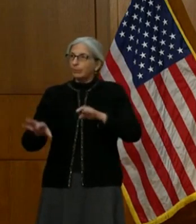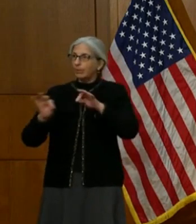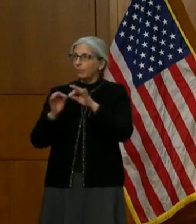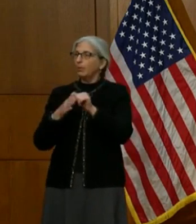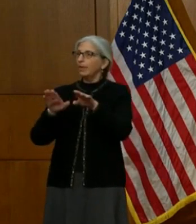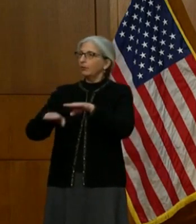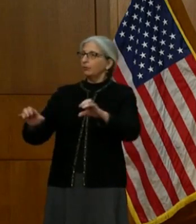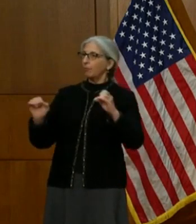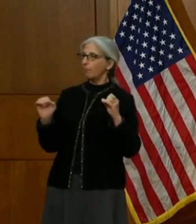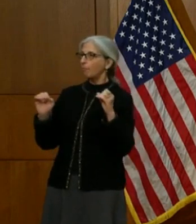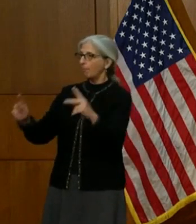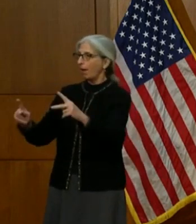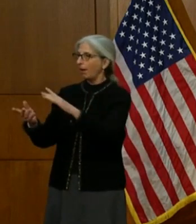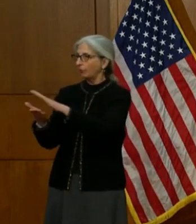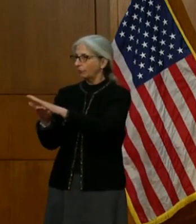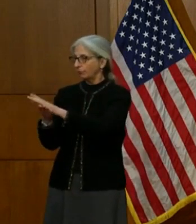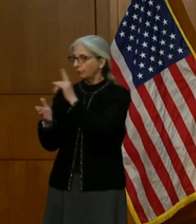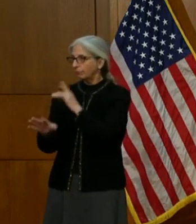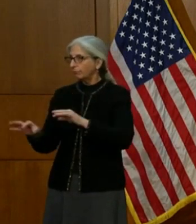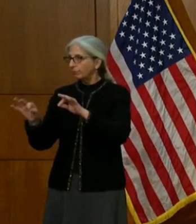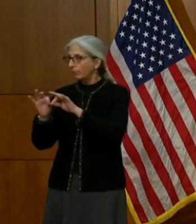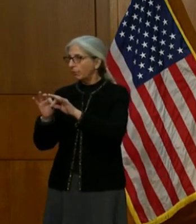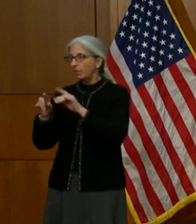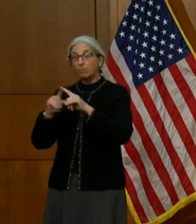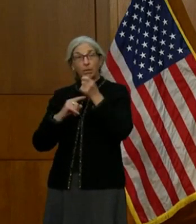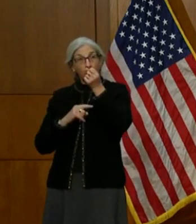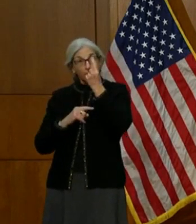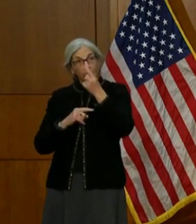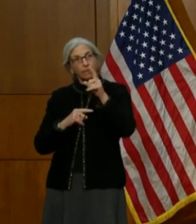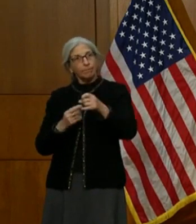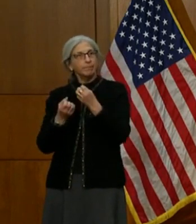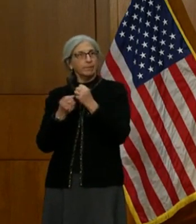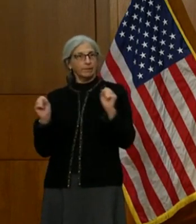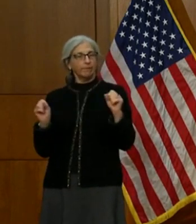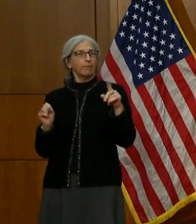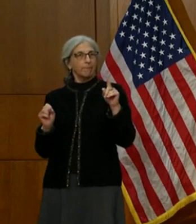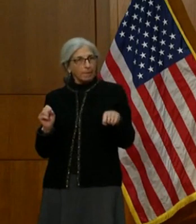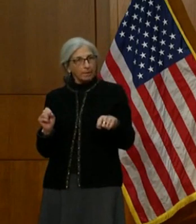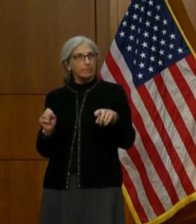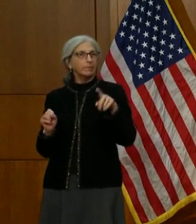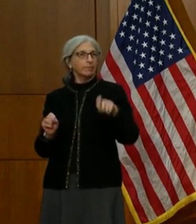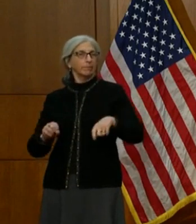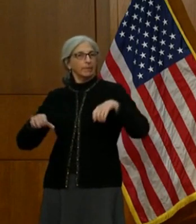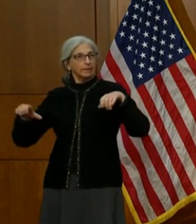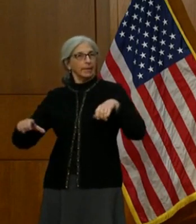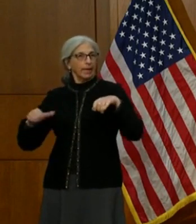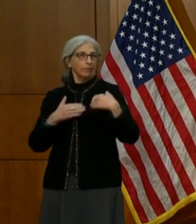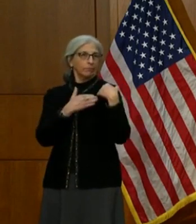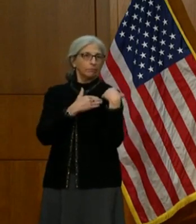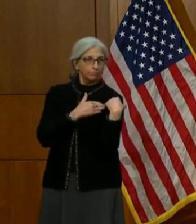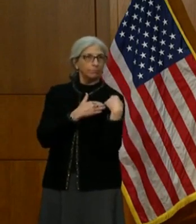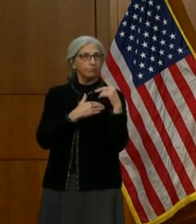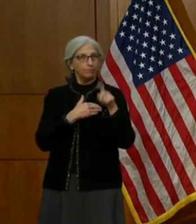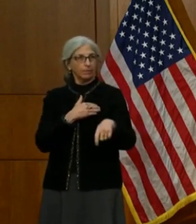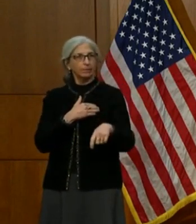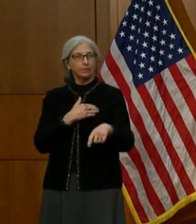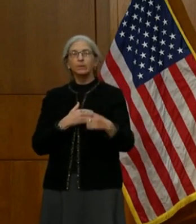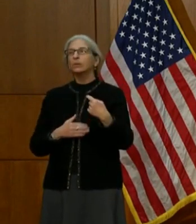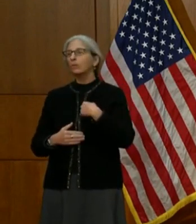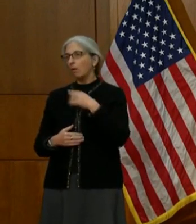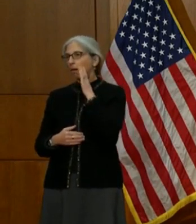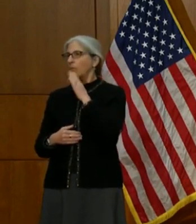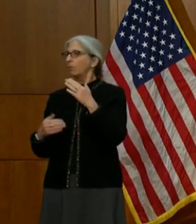back in school. We want to do it safely and responsibly. And so we're going to move forward with that. And I will have some